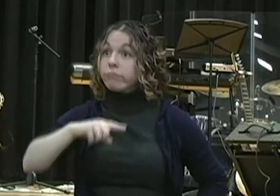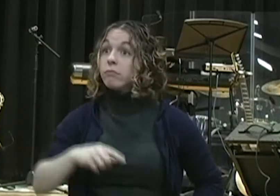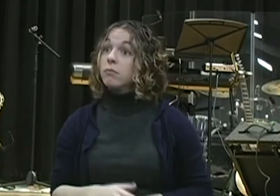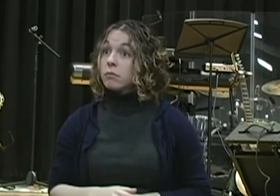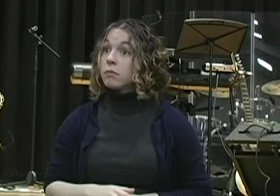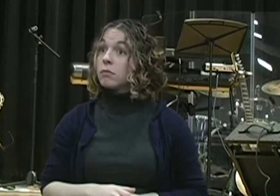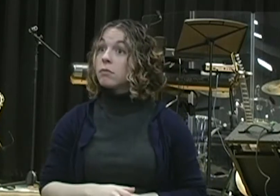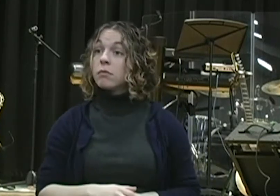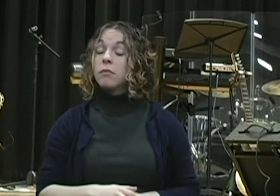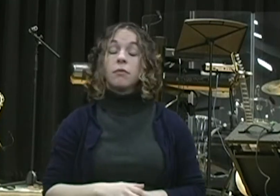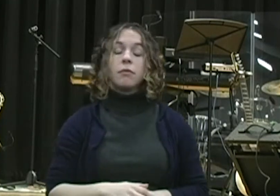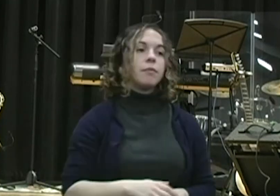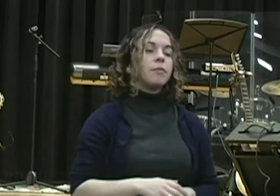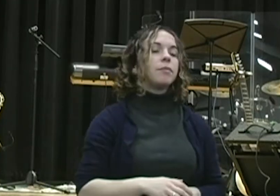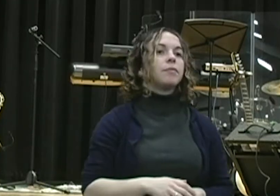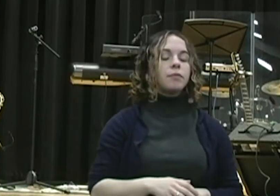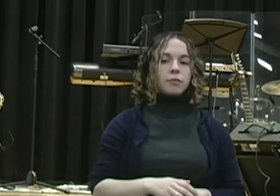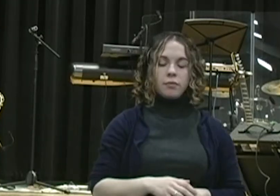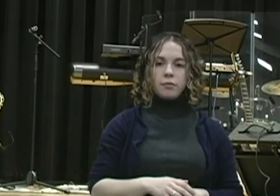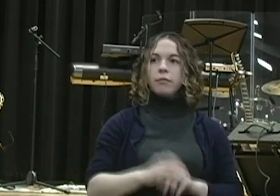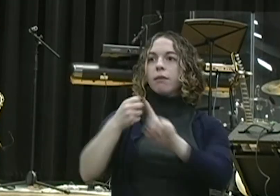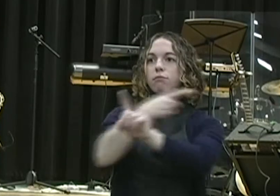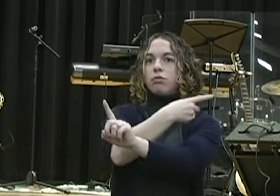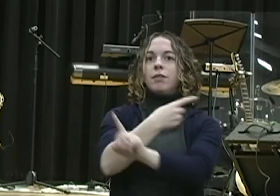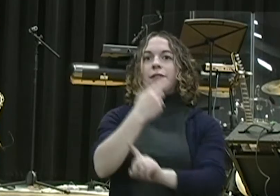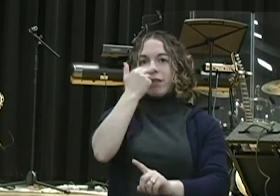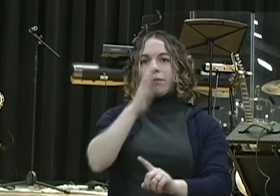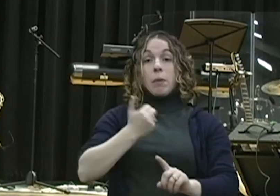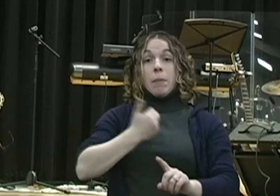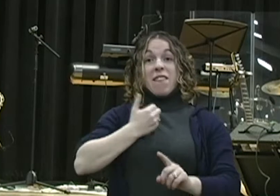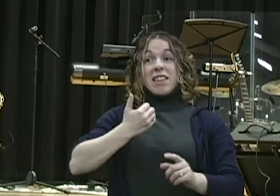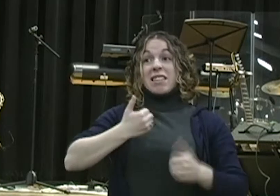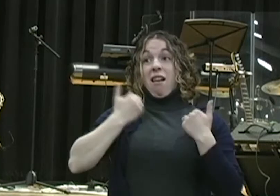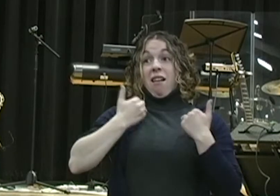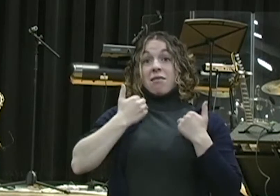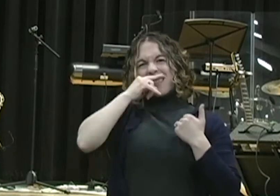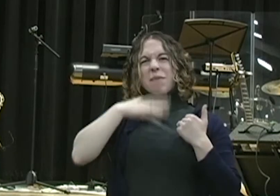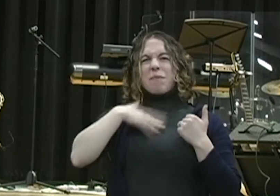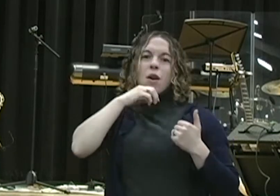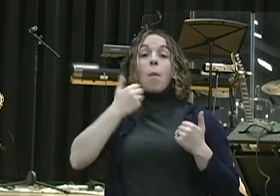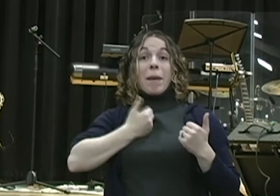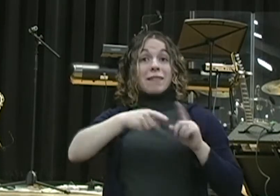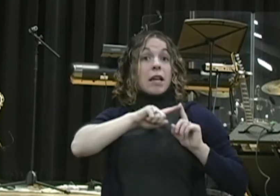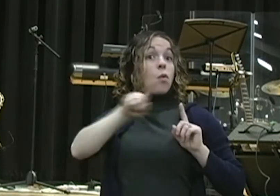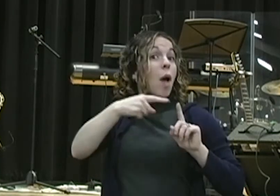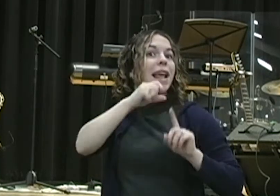funny. When I was a young kid, I got saved when I was 16. And as a young person, I learned to pray and to